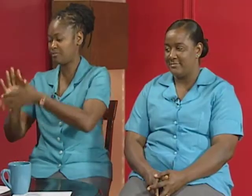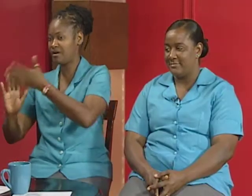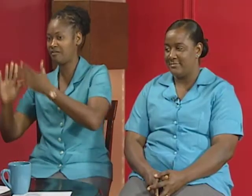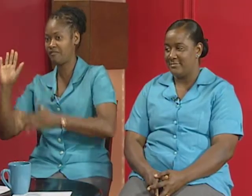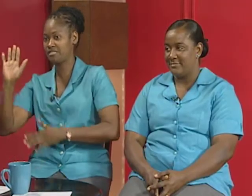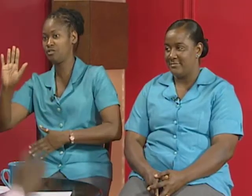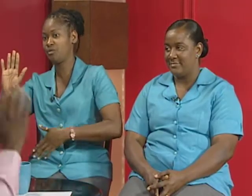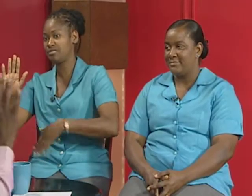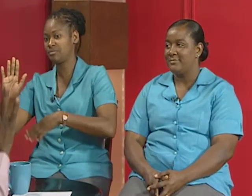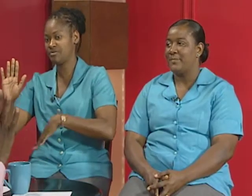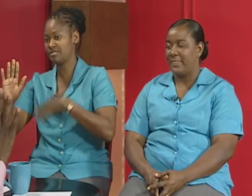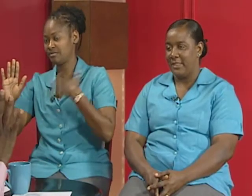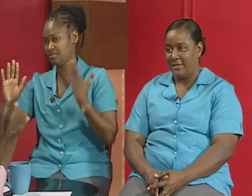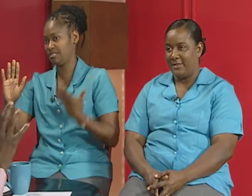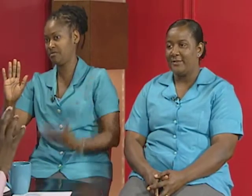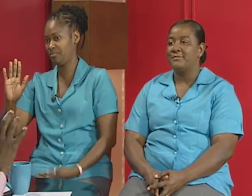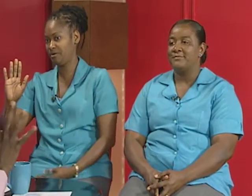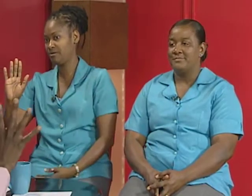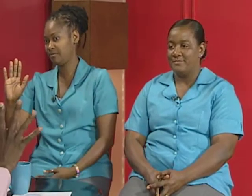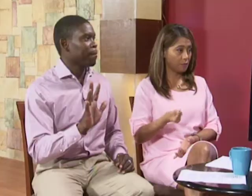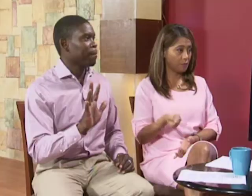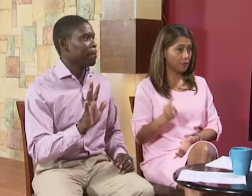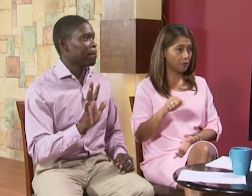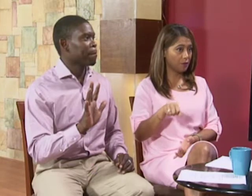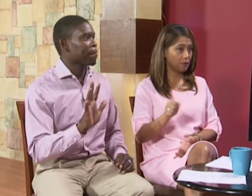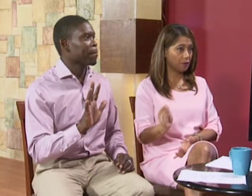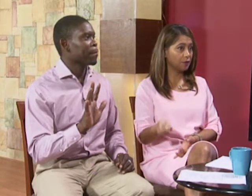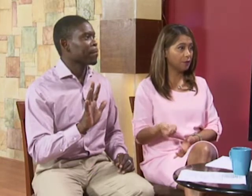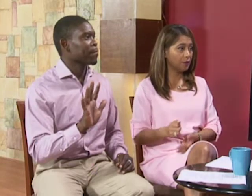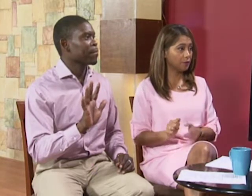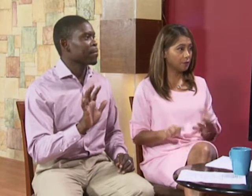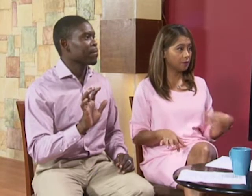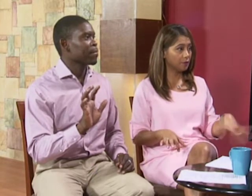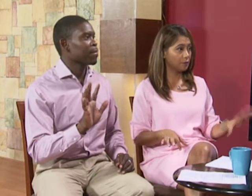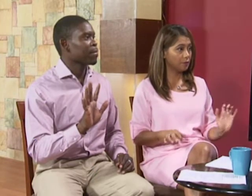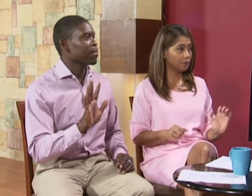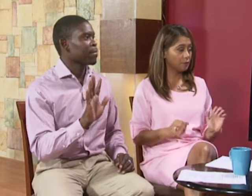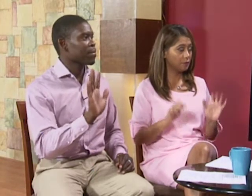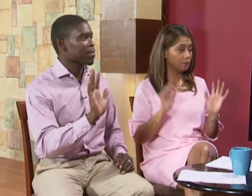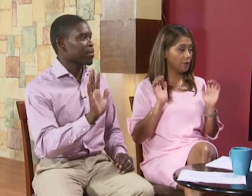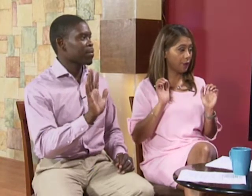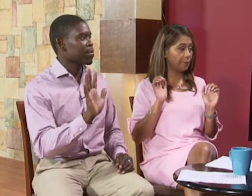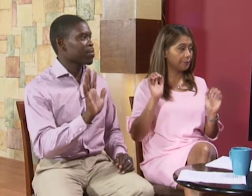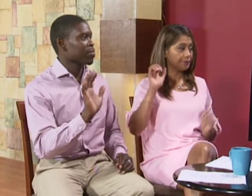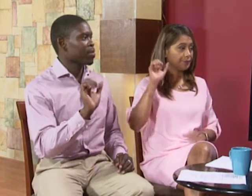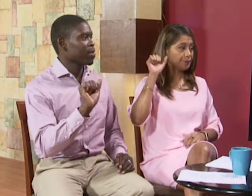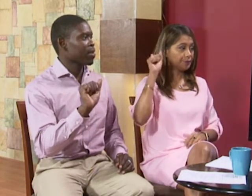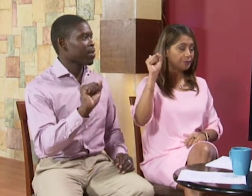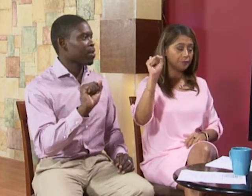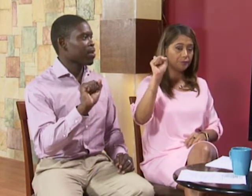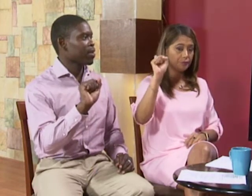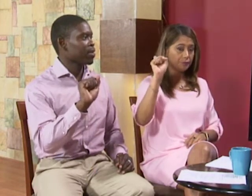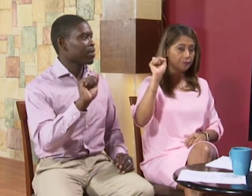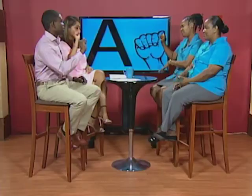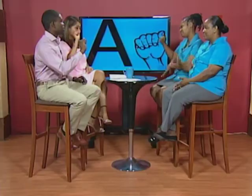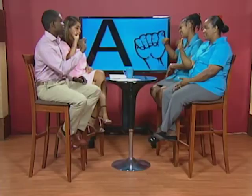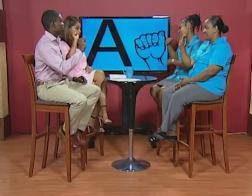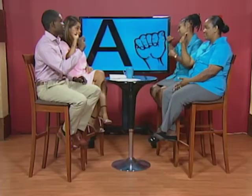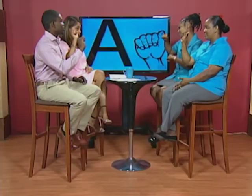paw facing towards the person that is here in your period because so they can see the sign so we started the alphabet number a just like a hand fist if you want to punch